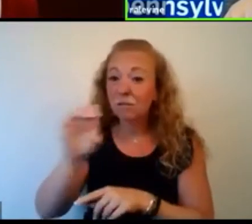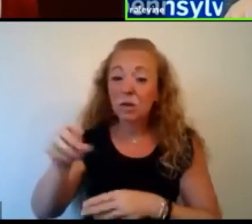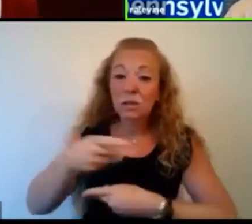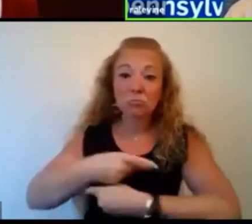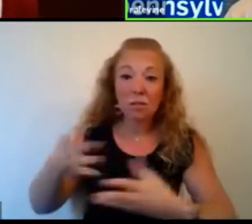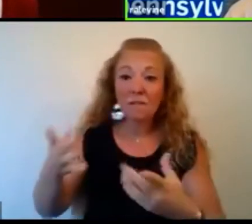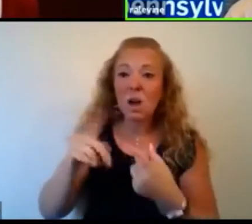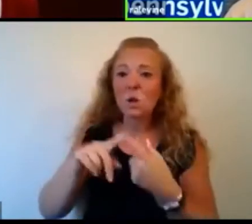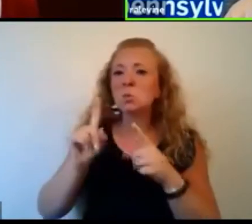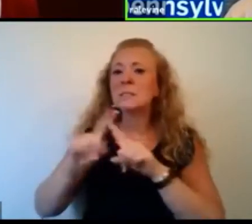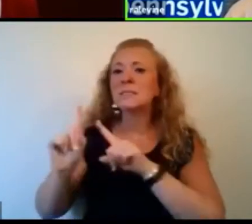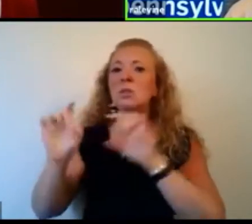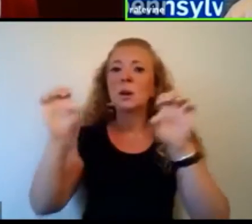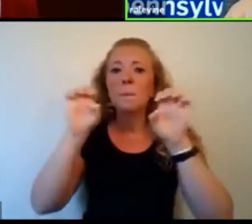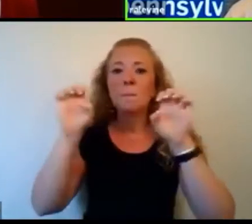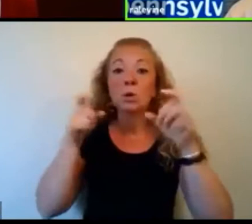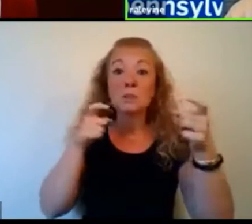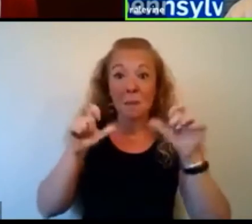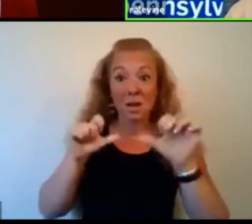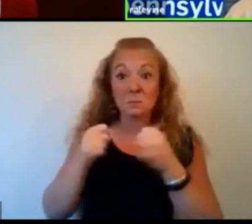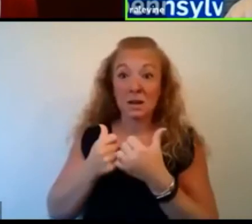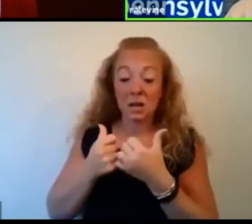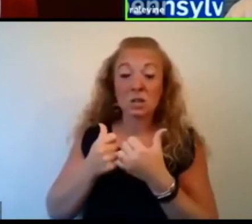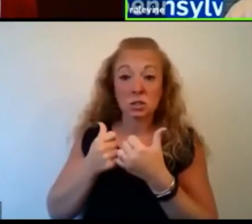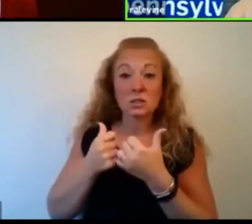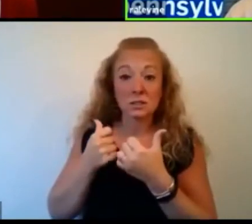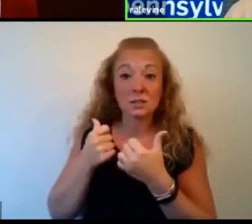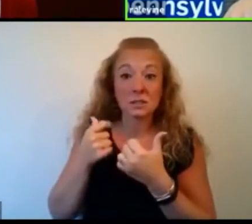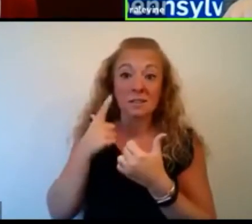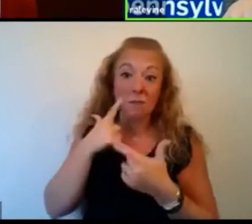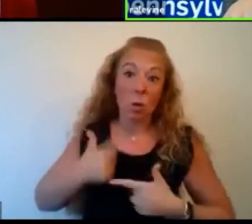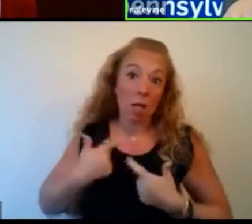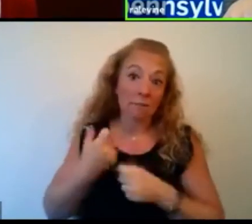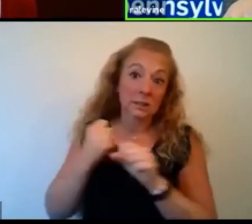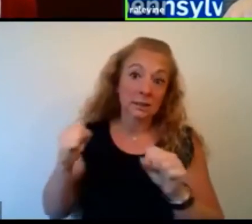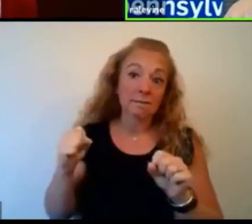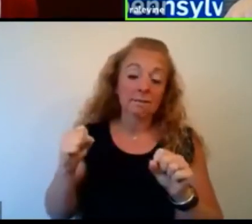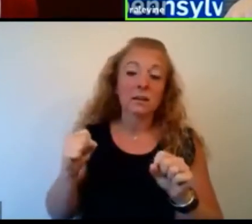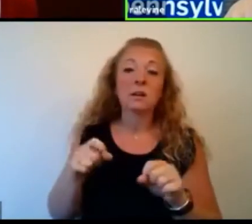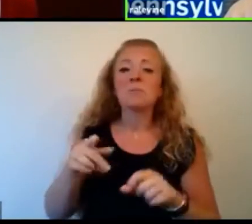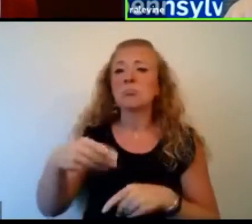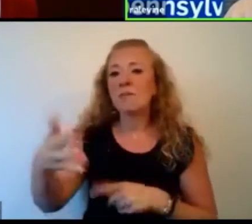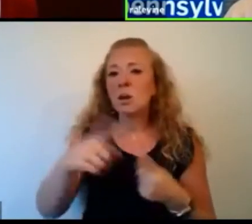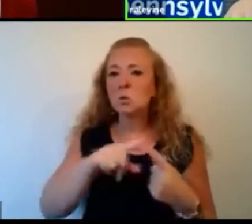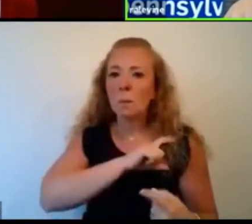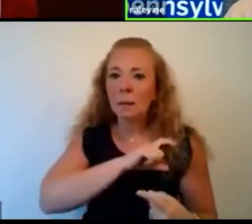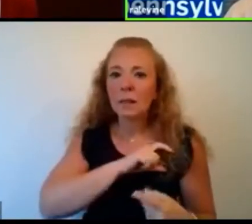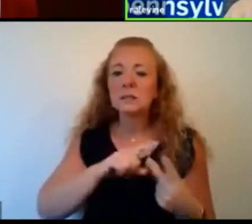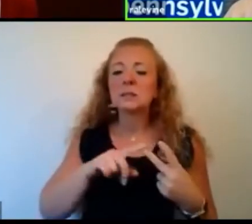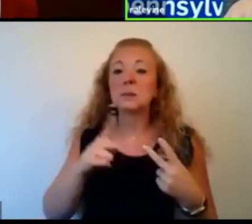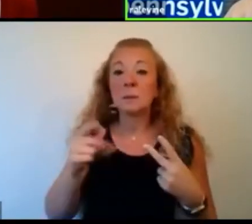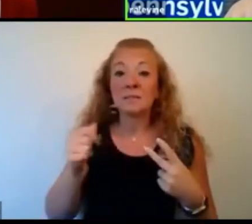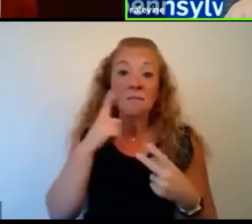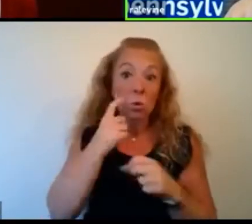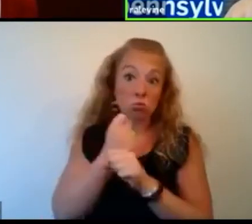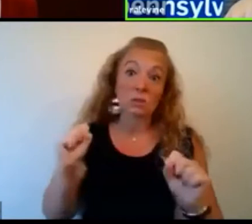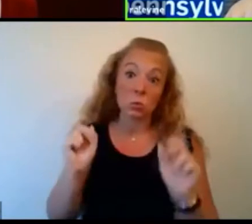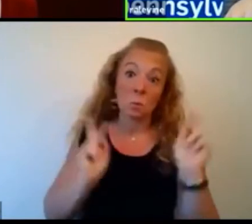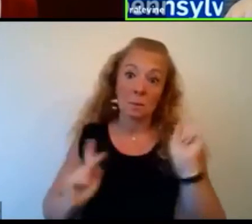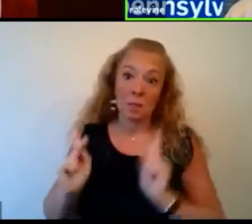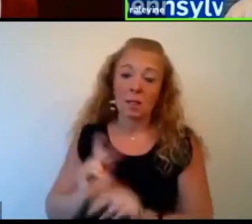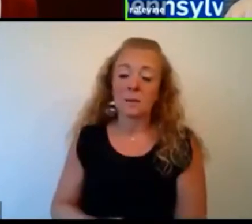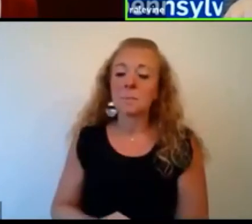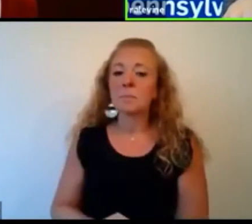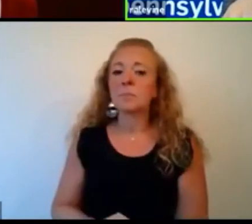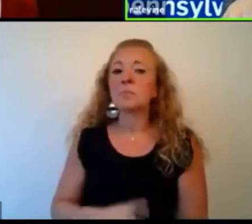emergency management agencies and the police in Pennsylvania, et cetera, for rescue. We're